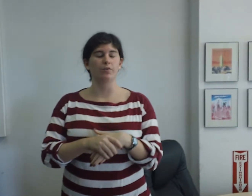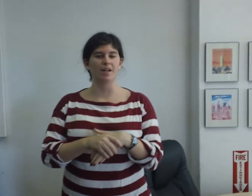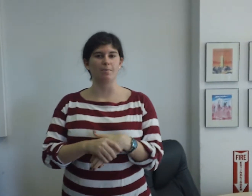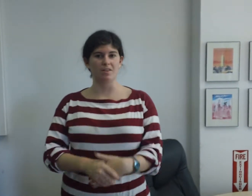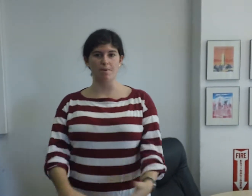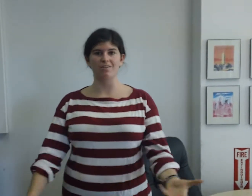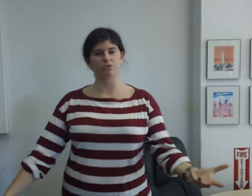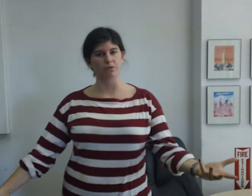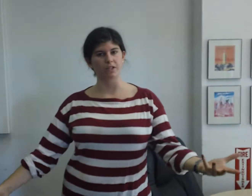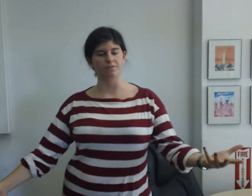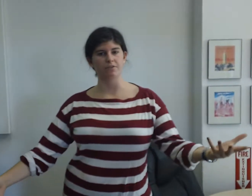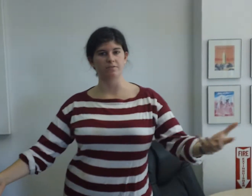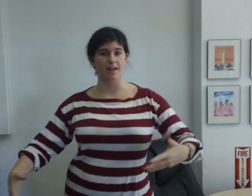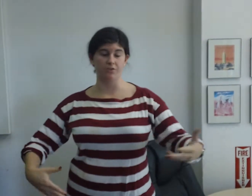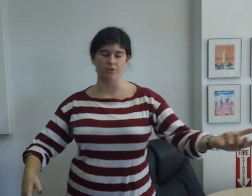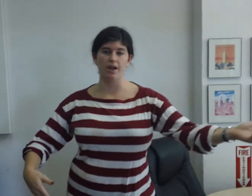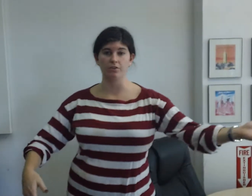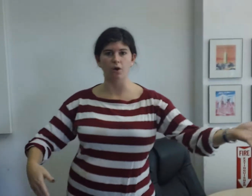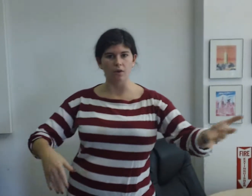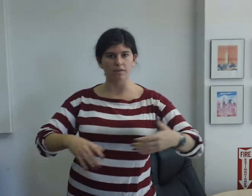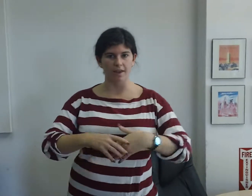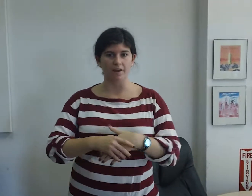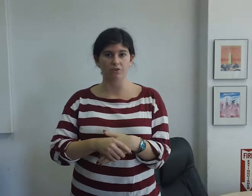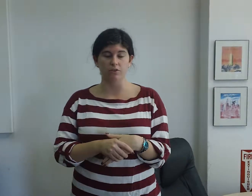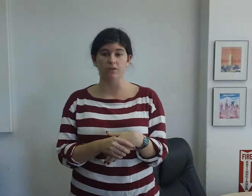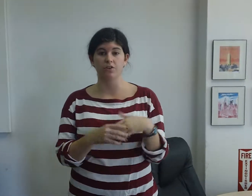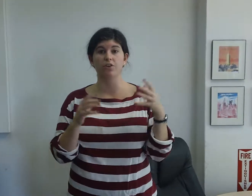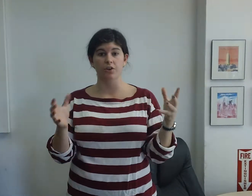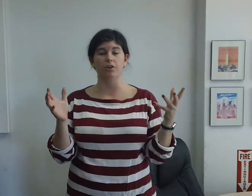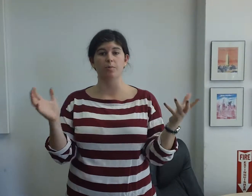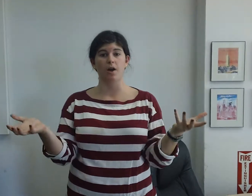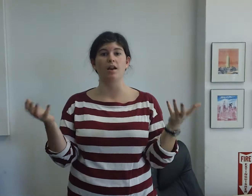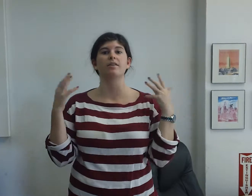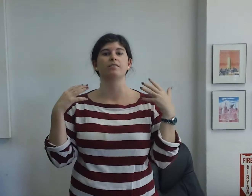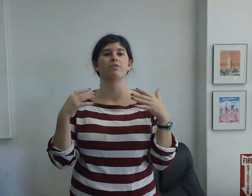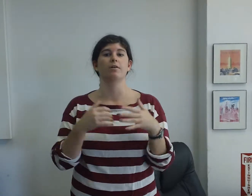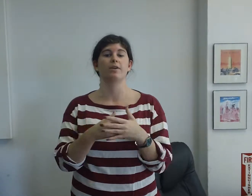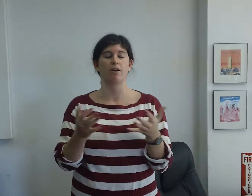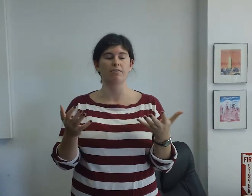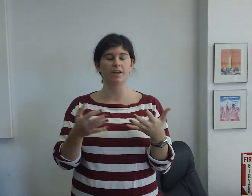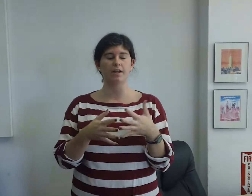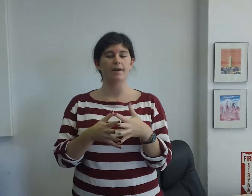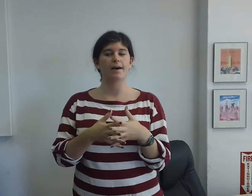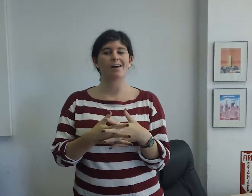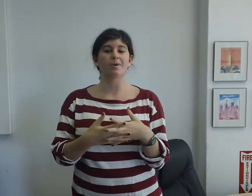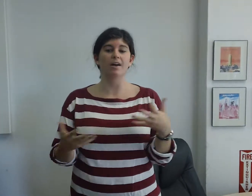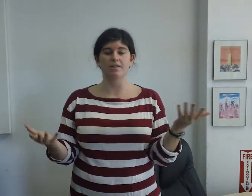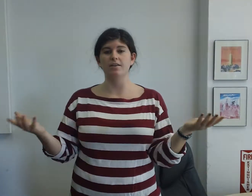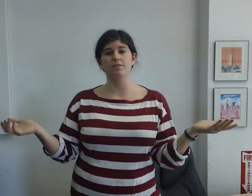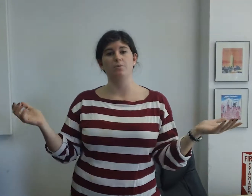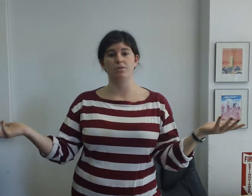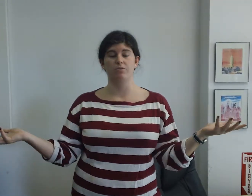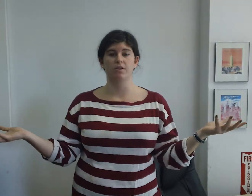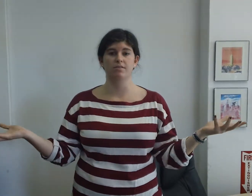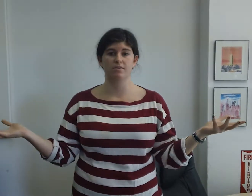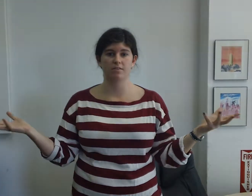codes may not be the best choice if that's your end goal is to actually secure the product from counterfeit. Because it is an open sourced